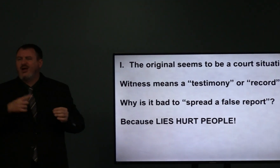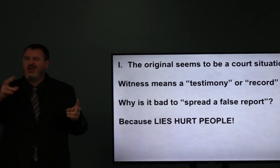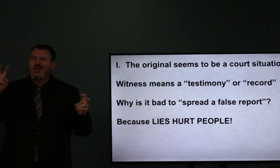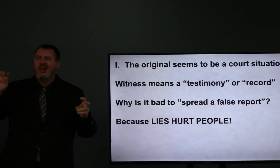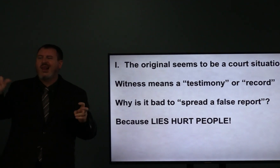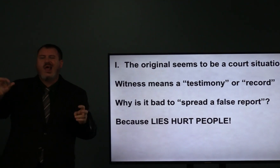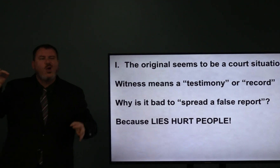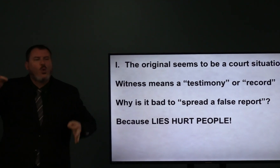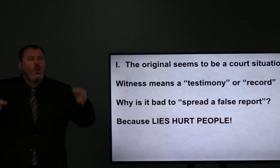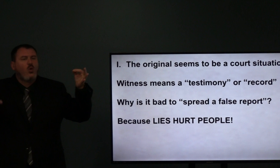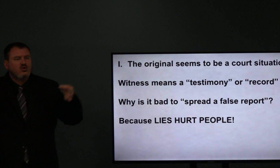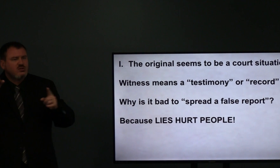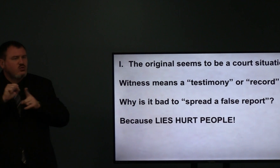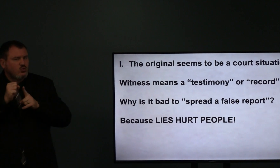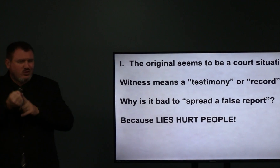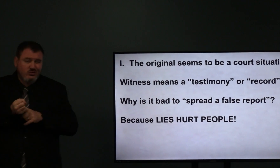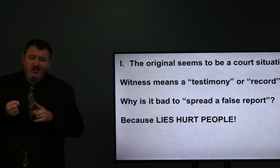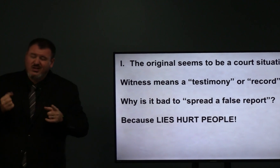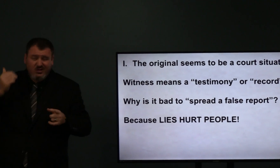It seems to be a court situation.